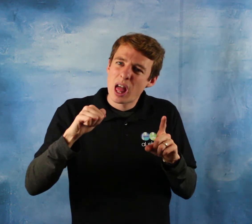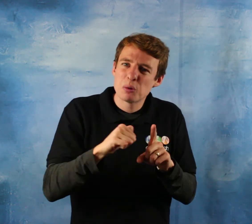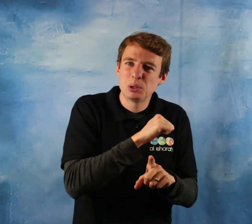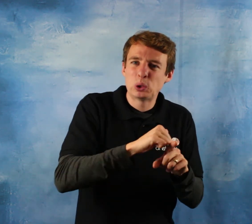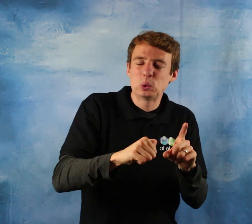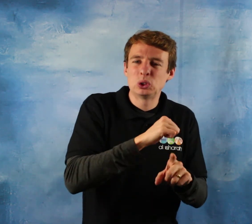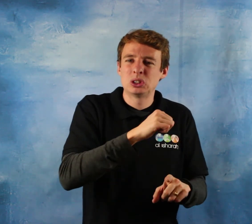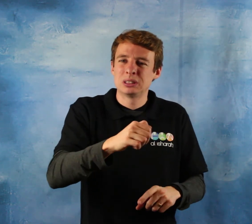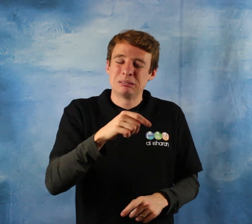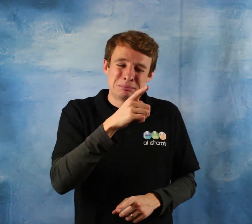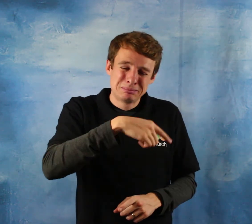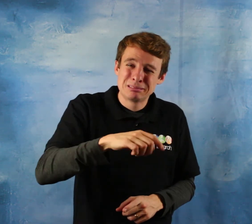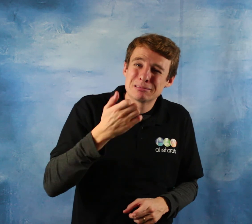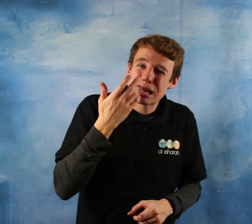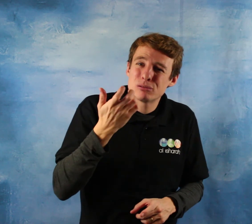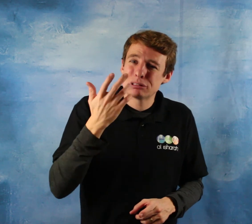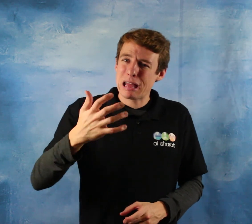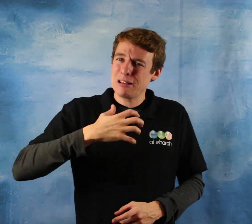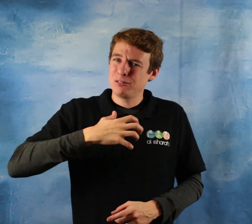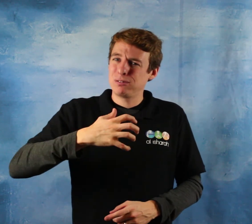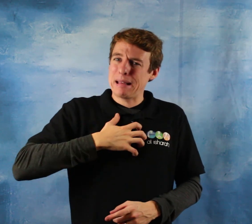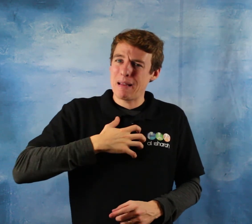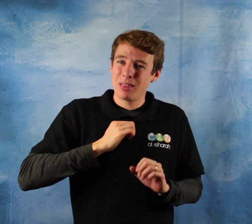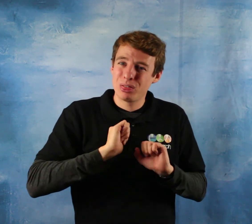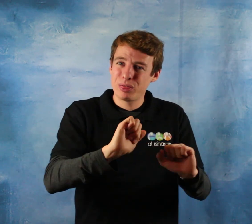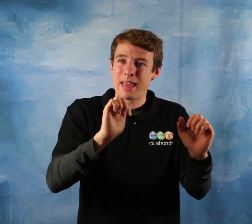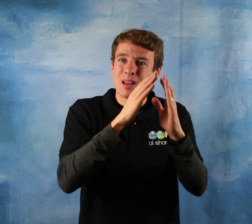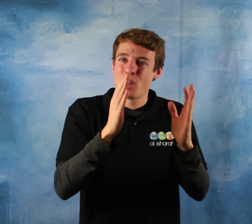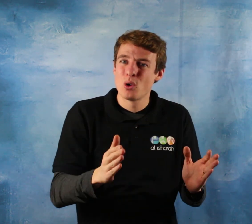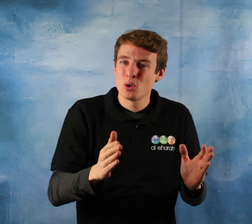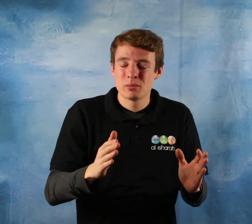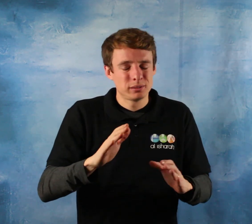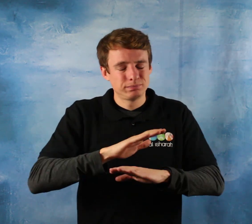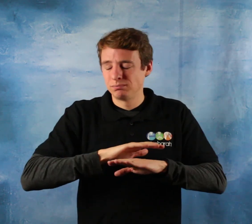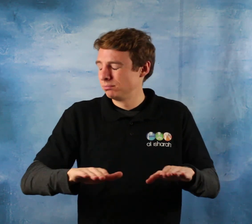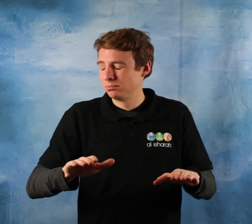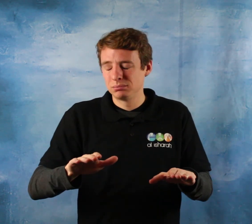own home but both ins a knows can of can can help yes czy heard or